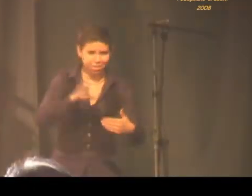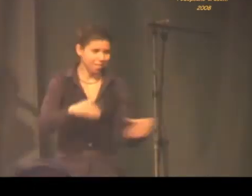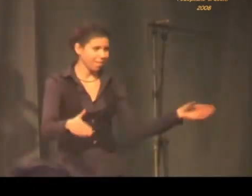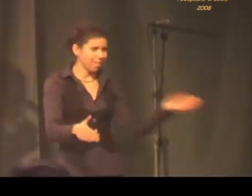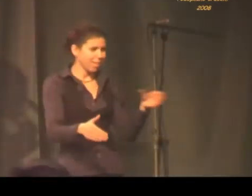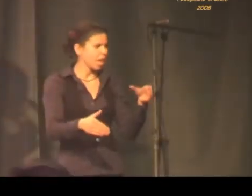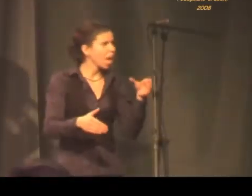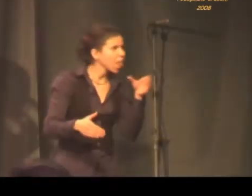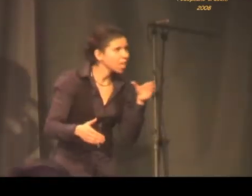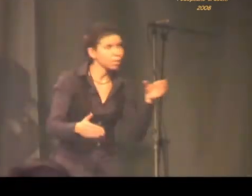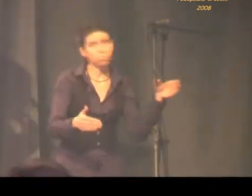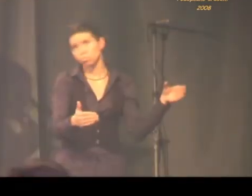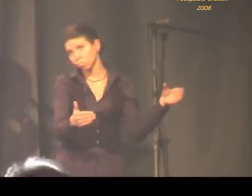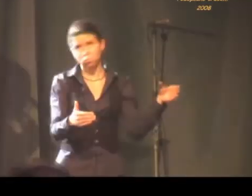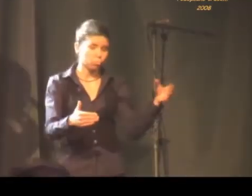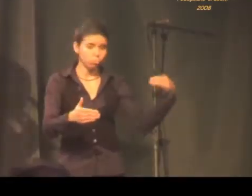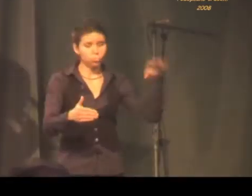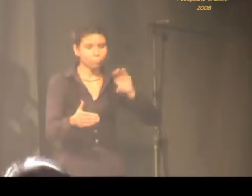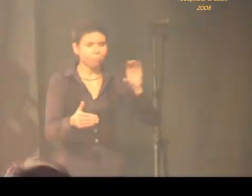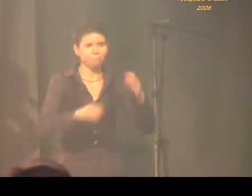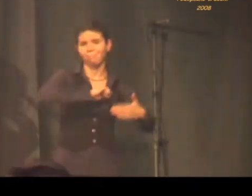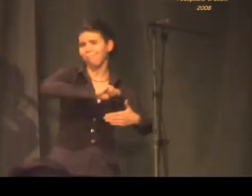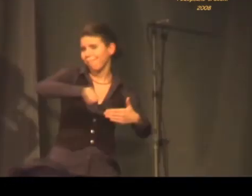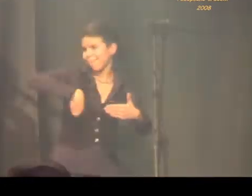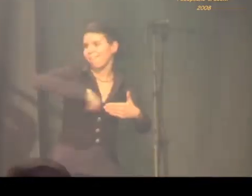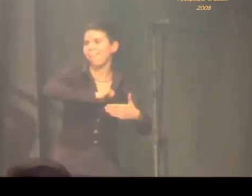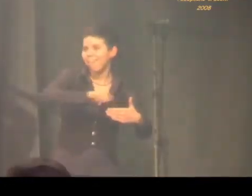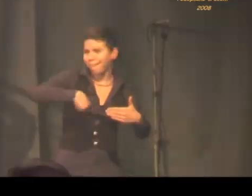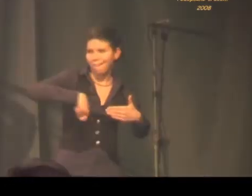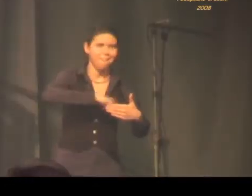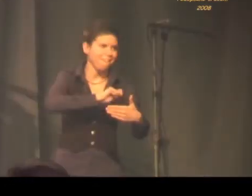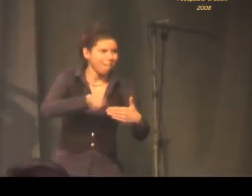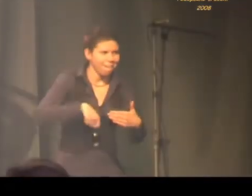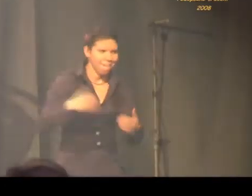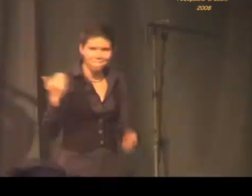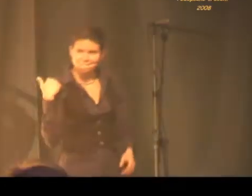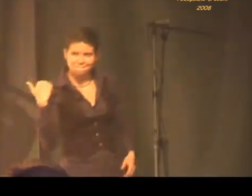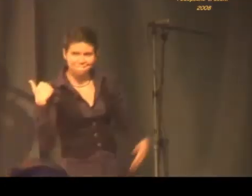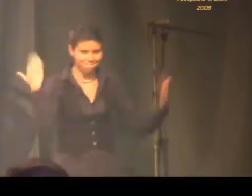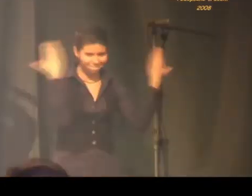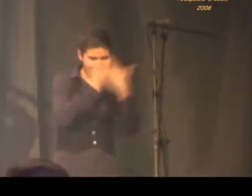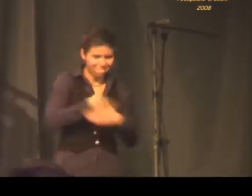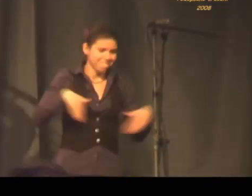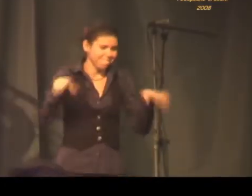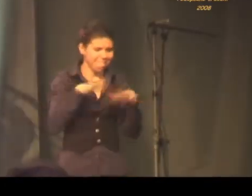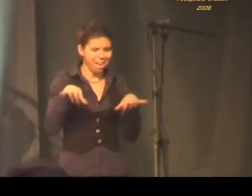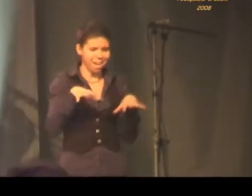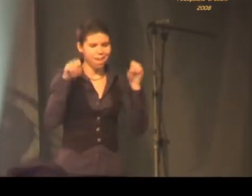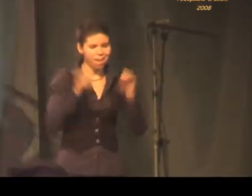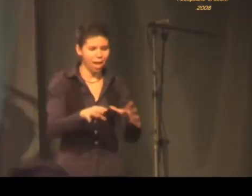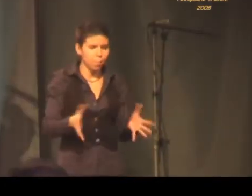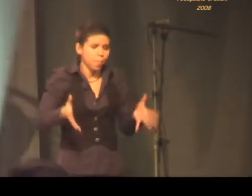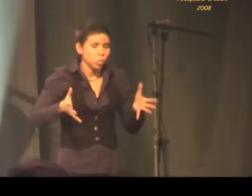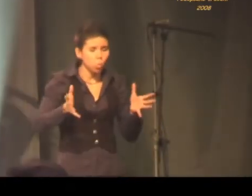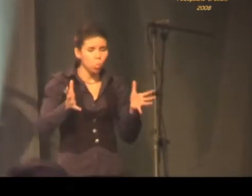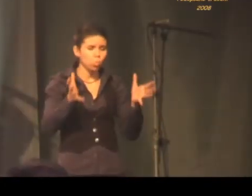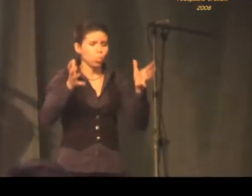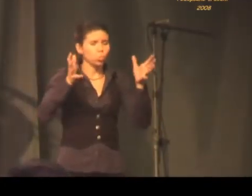skiddle, skiddle, skiddle, skiddle, I'm not that far, you're the love that I'm with